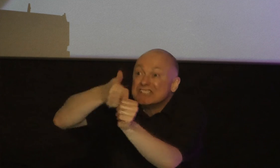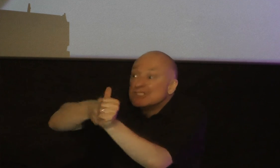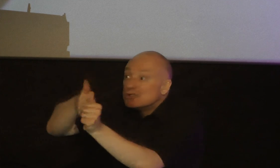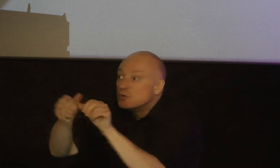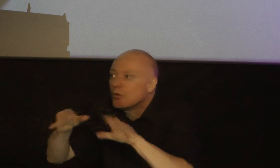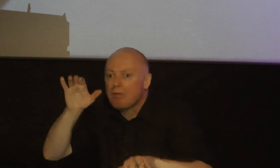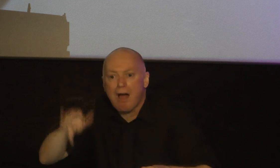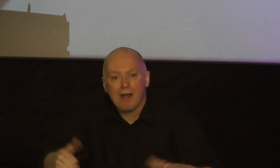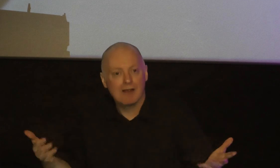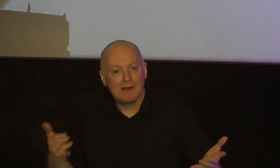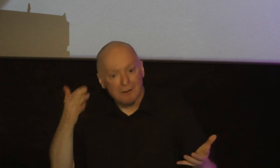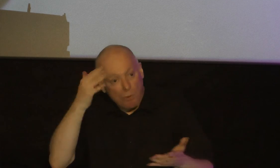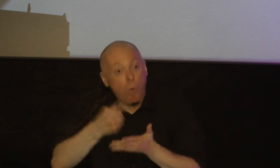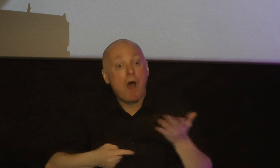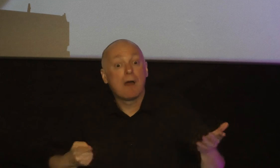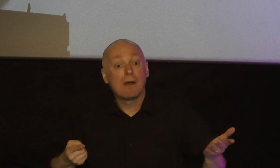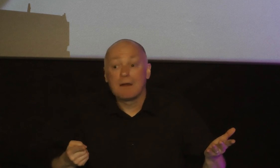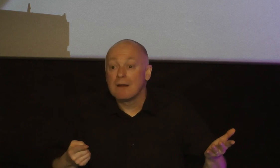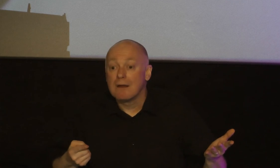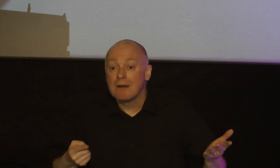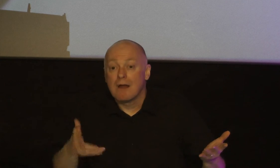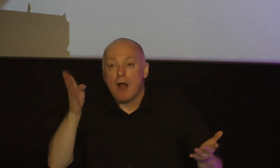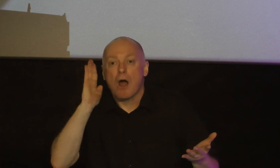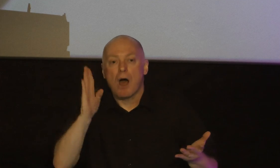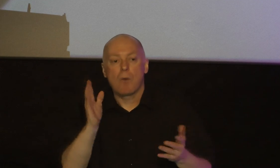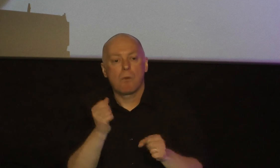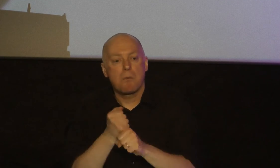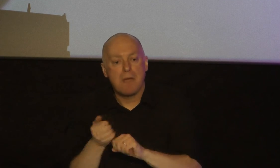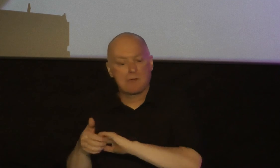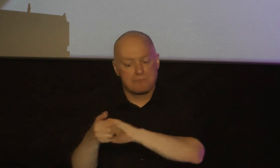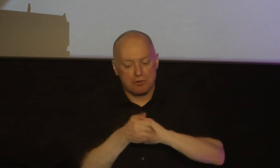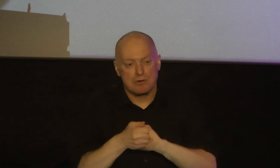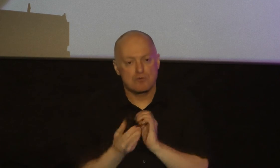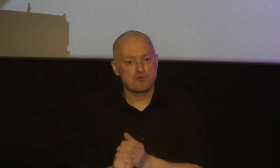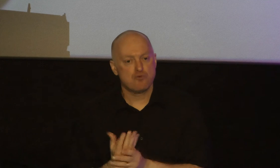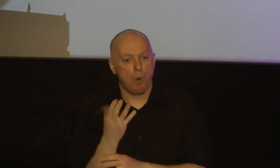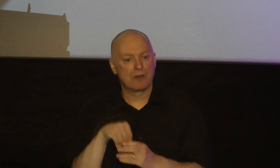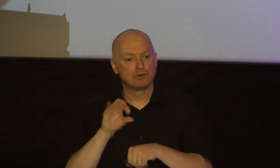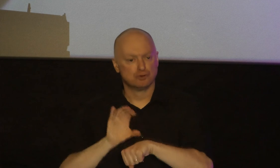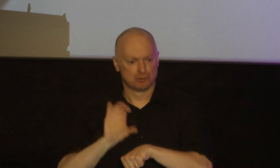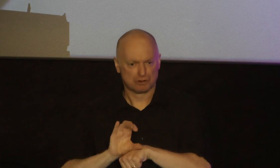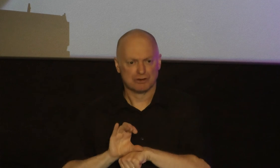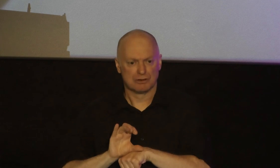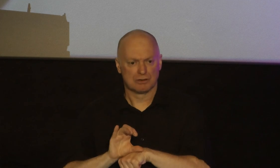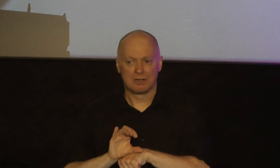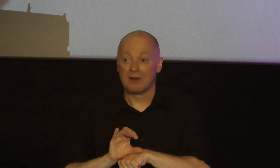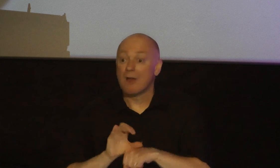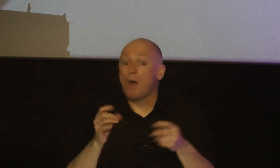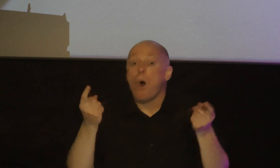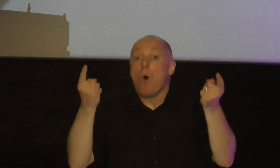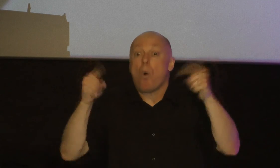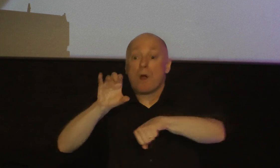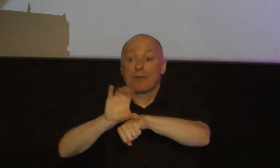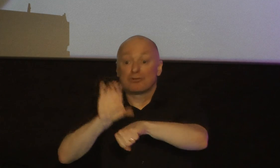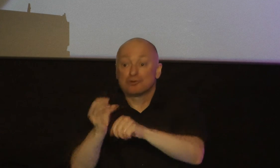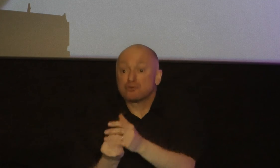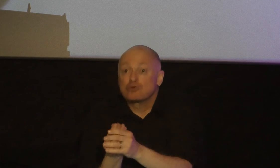of us do this you know what God will do unity in the church will grow because listen as the church grows there's more